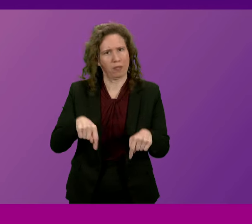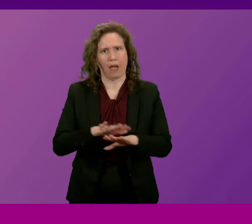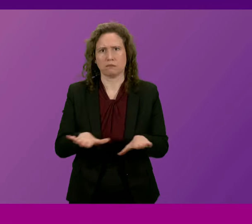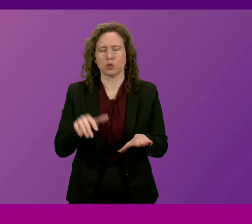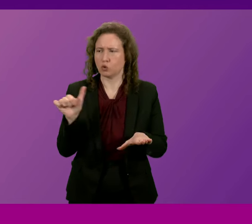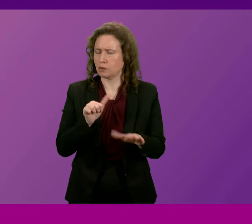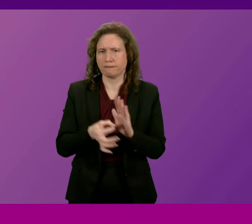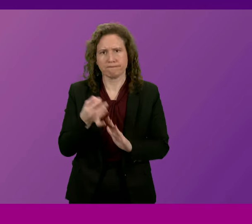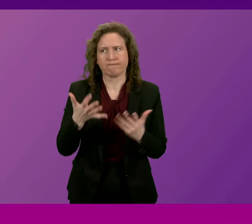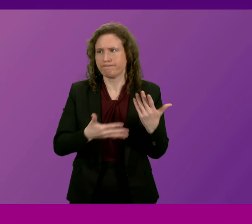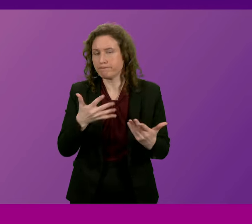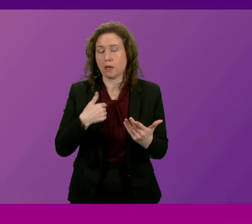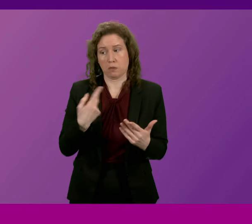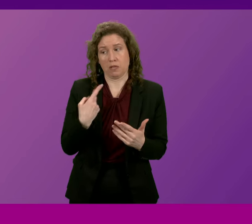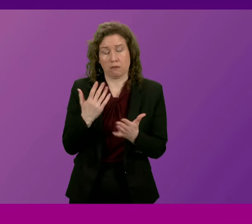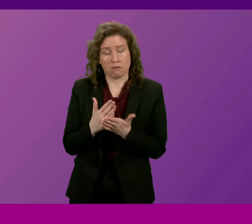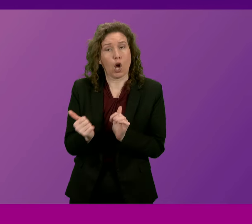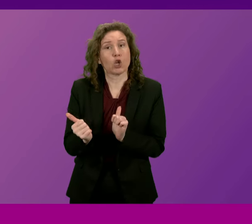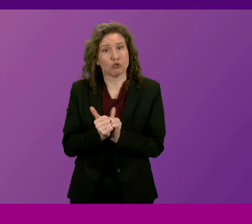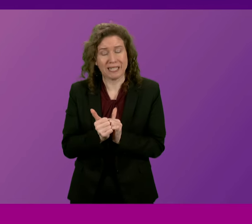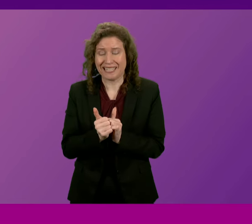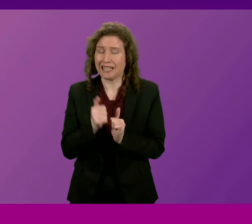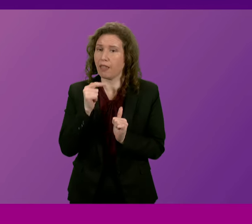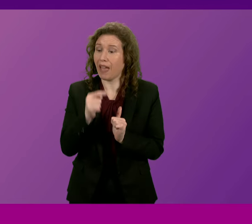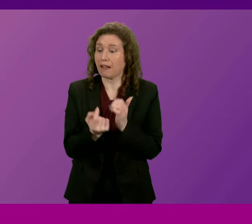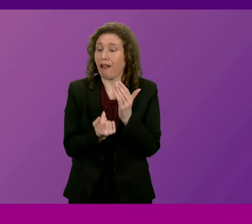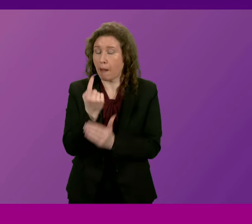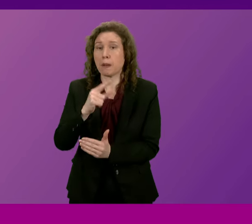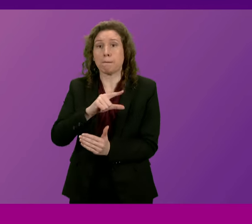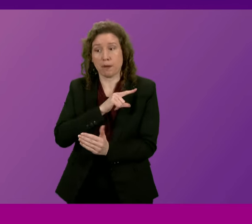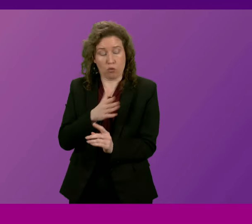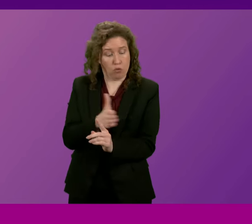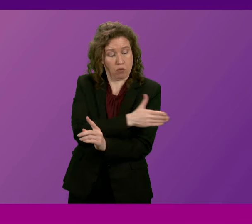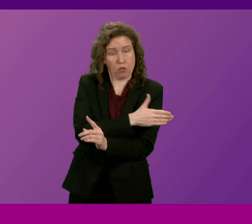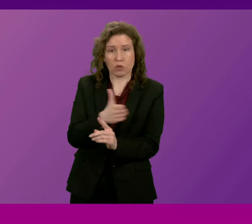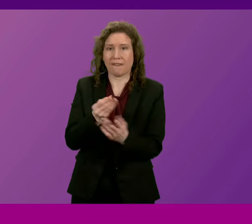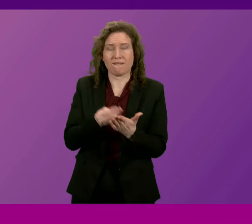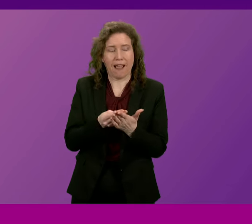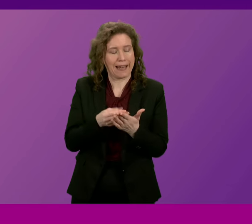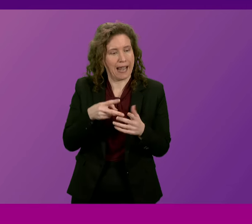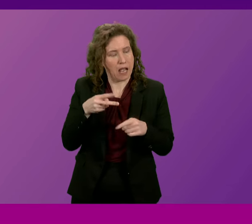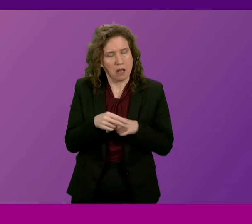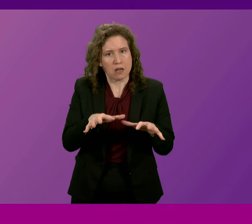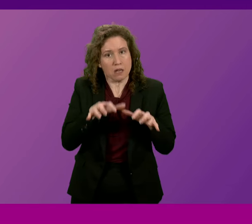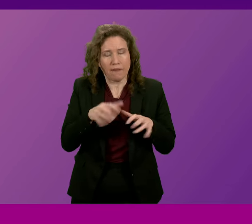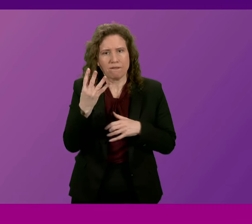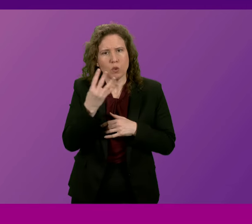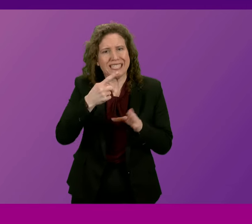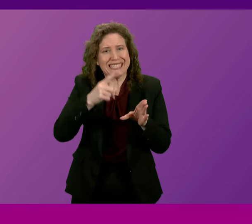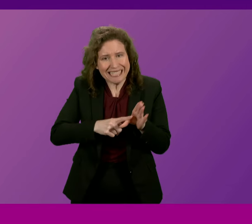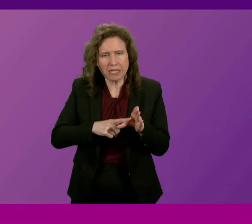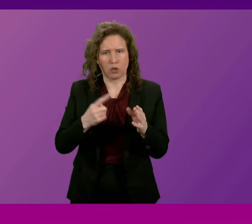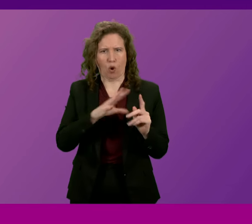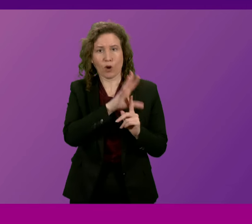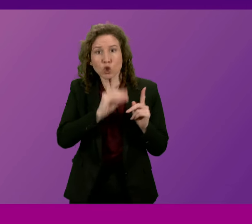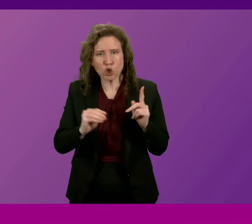I think Mr Griffin and I can probably agree that that's a product of the financial constraints that we've had over the last 14 years from Conservative